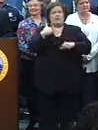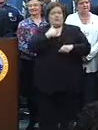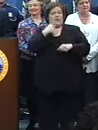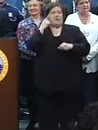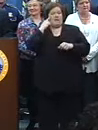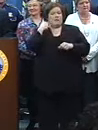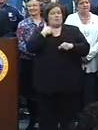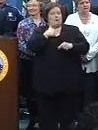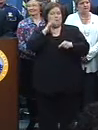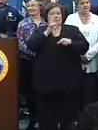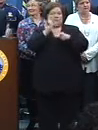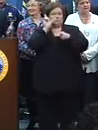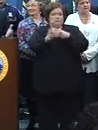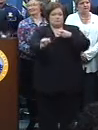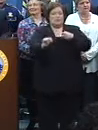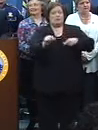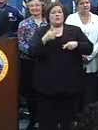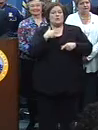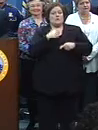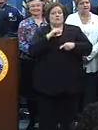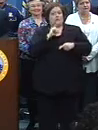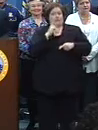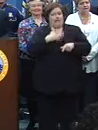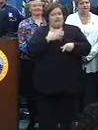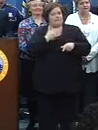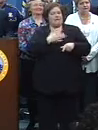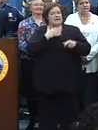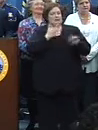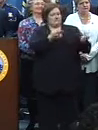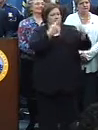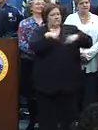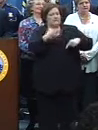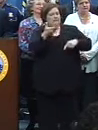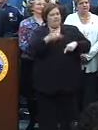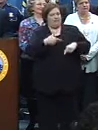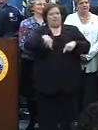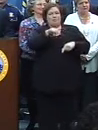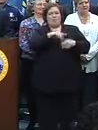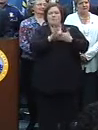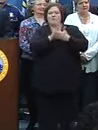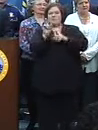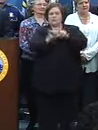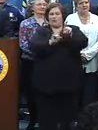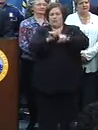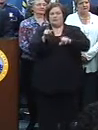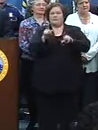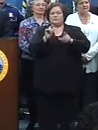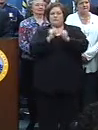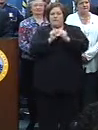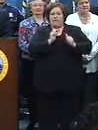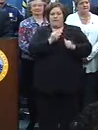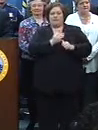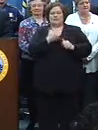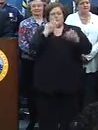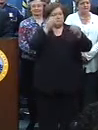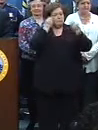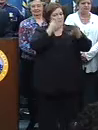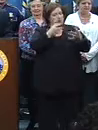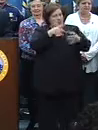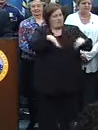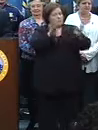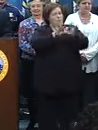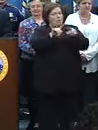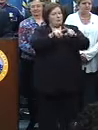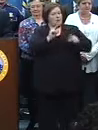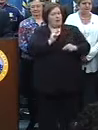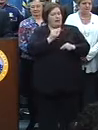that this year as well. So we were very happy to host them. One of the reasons we had them here was to remind them how important they were to us